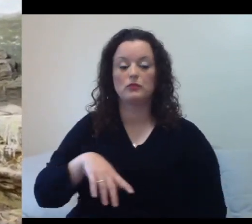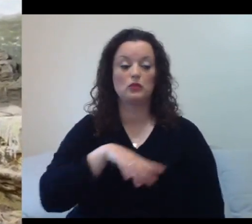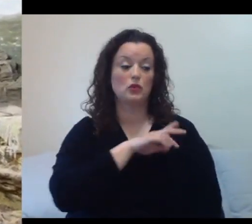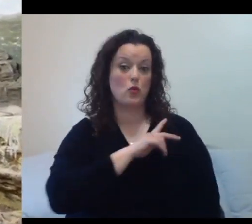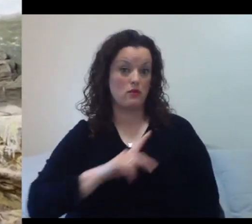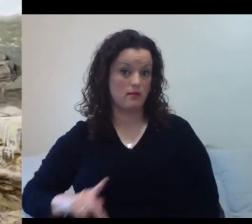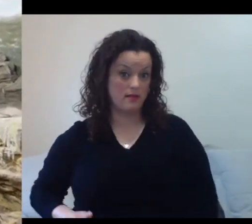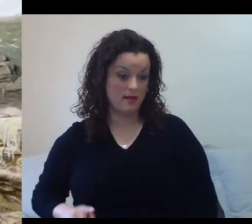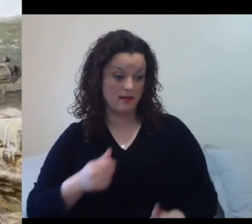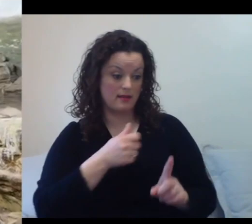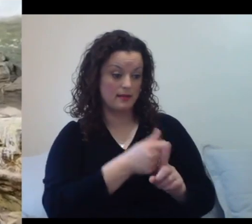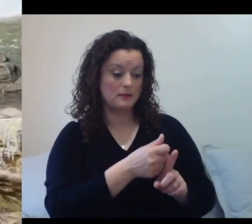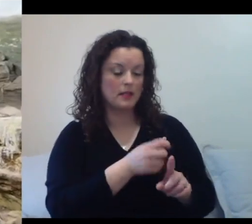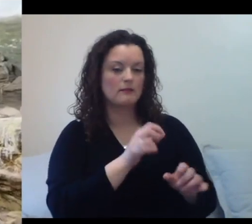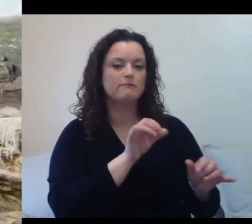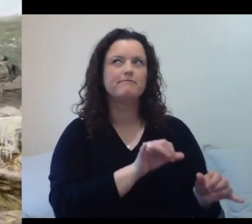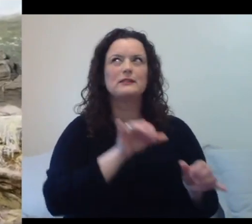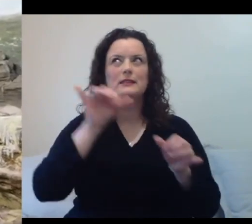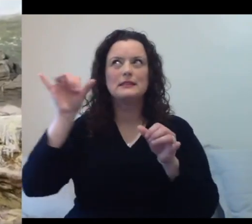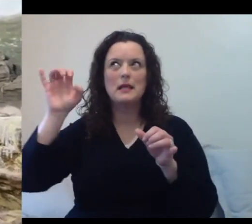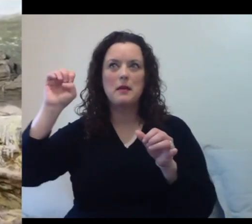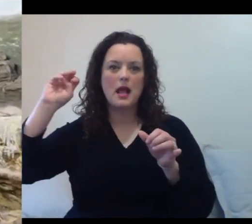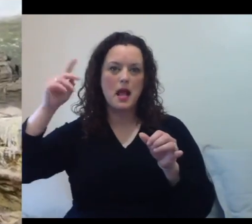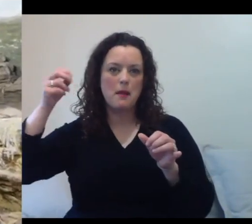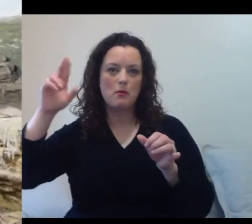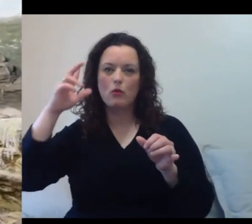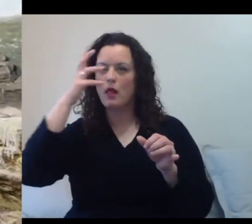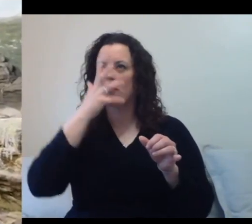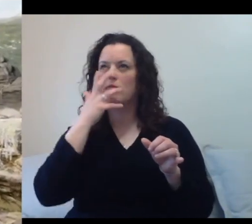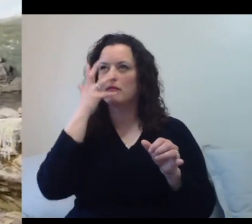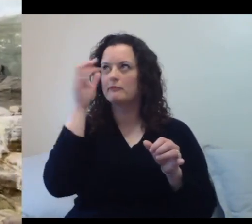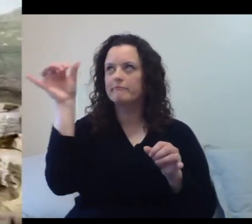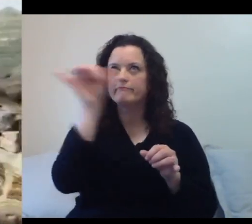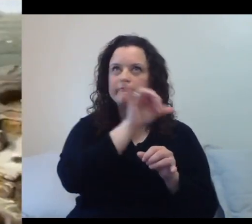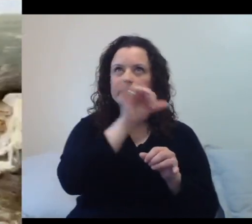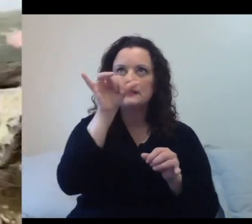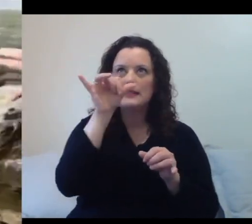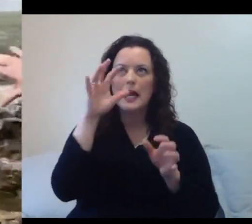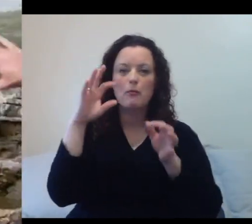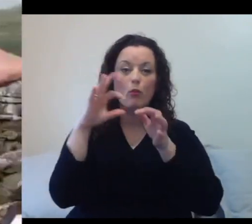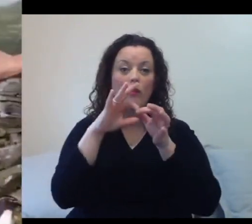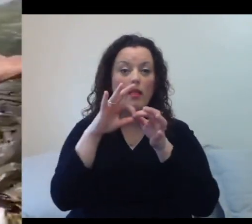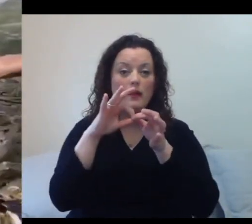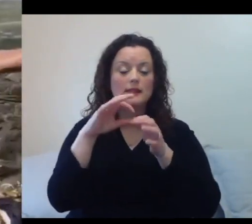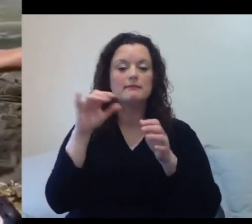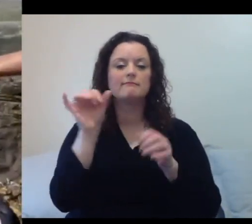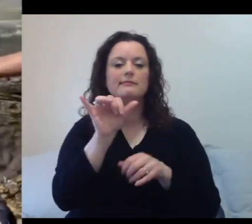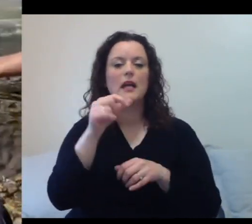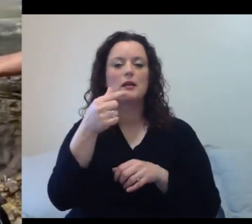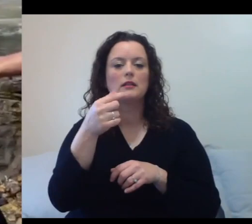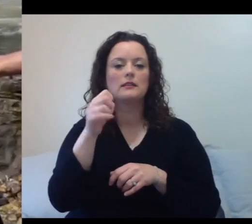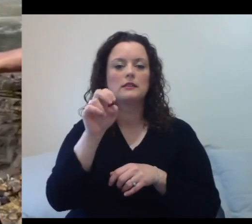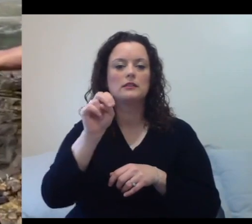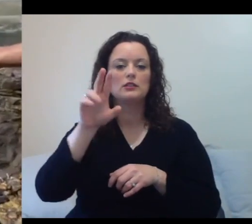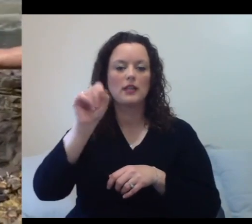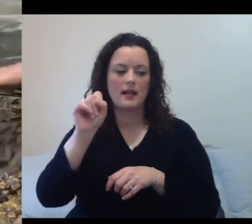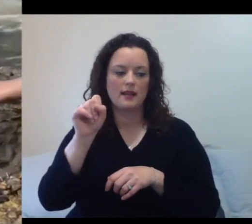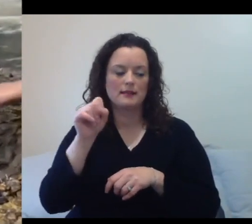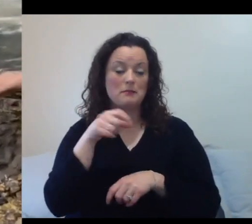emperors. They look very, very close. They're closely related. They're the same genus. What they do, they don't build a nest just like the emperors. They do everything on